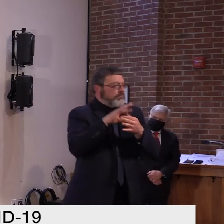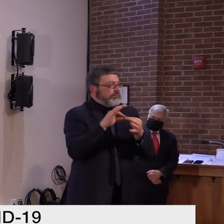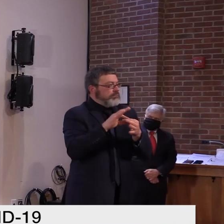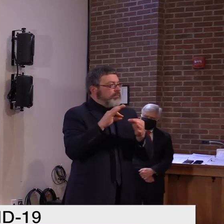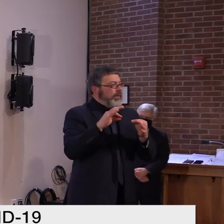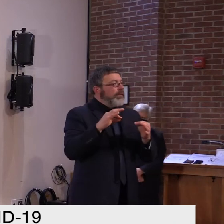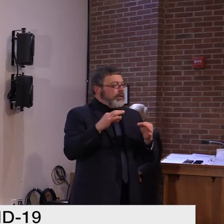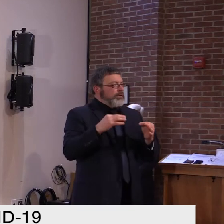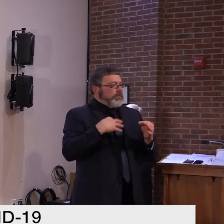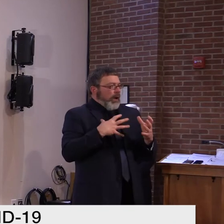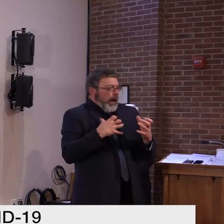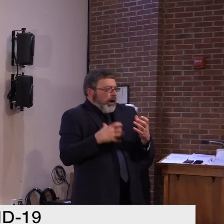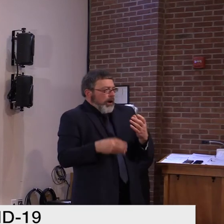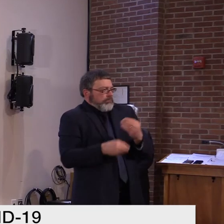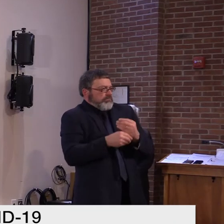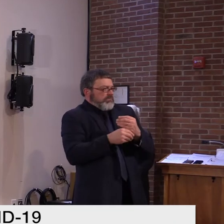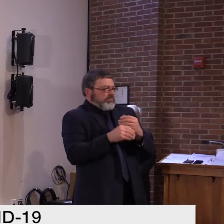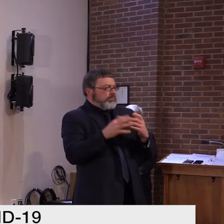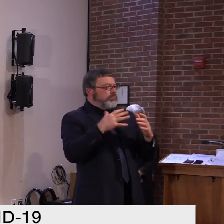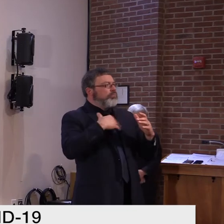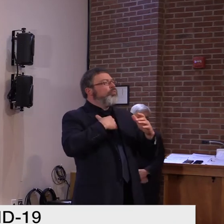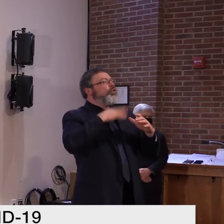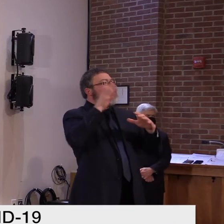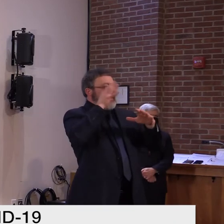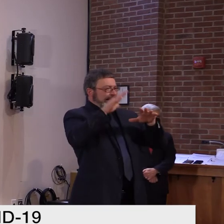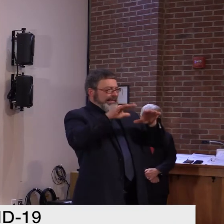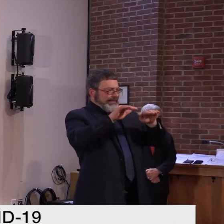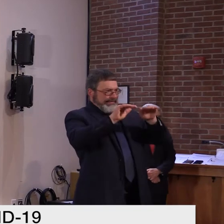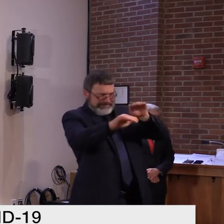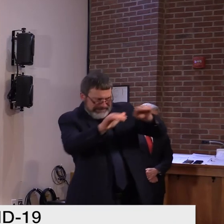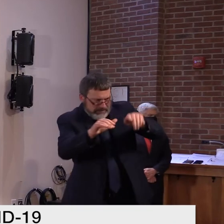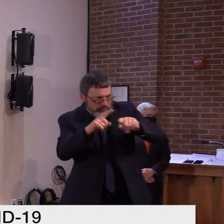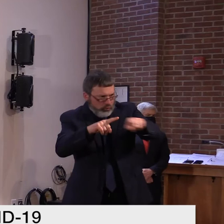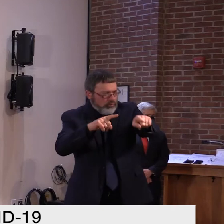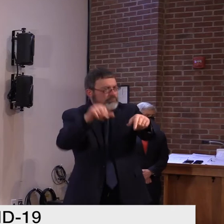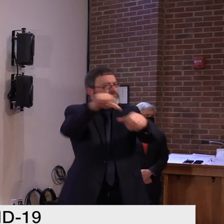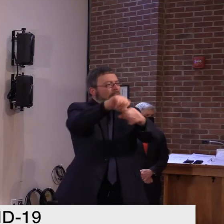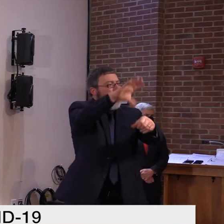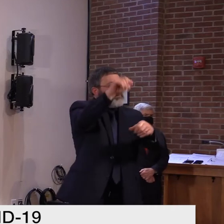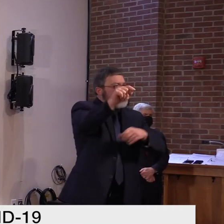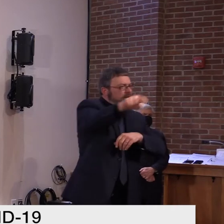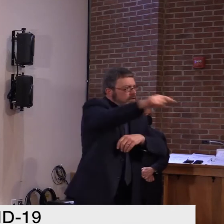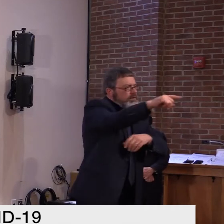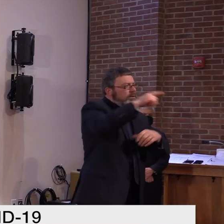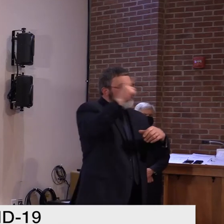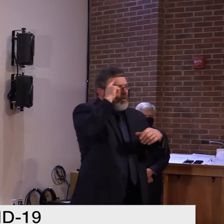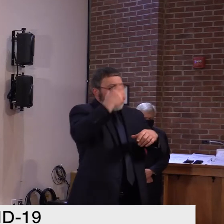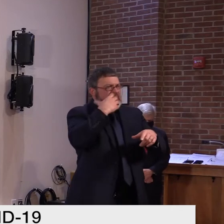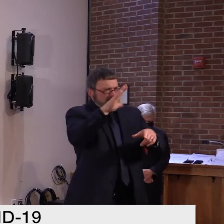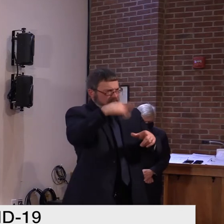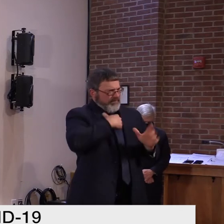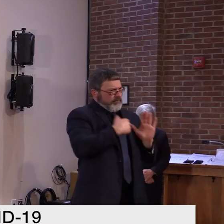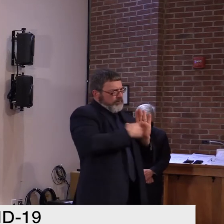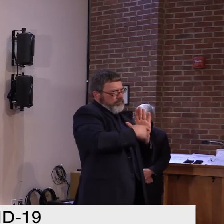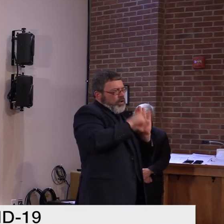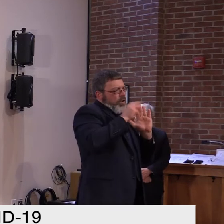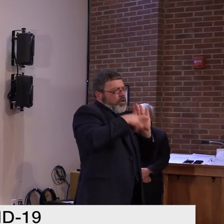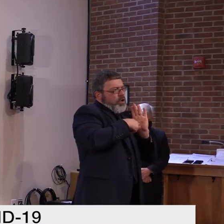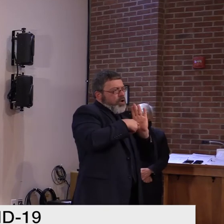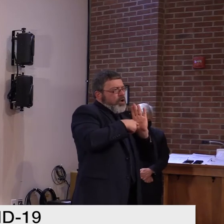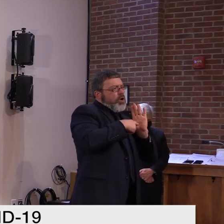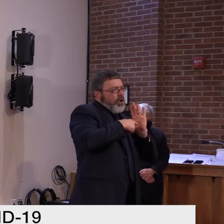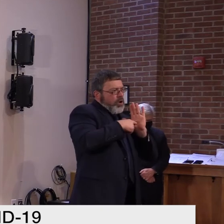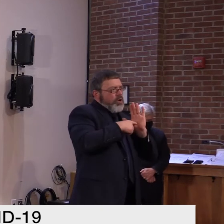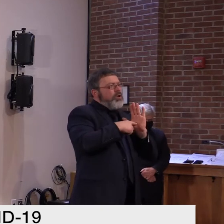the distributors, the fuel oil distributors, making sure they understand that there is a way to accomplish this. So